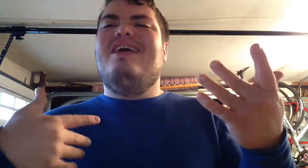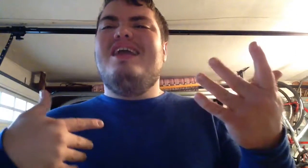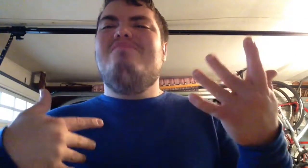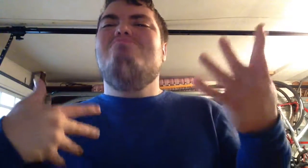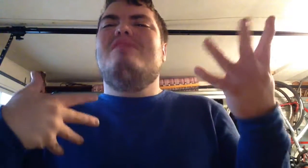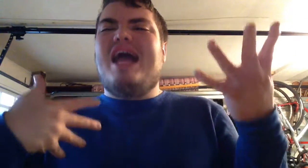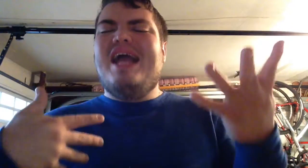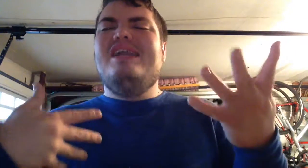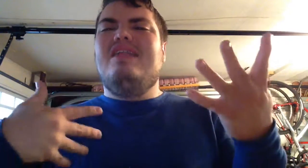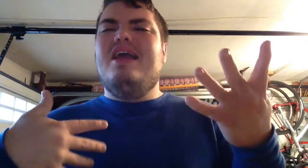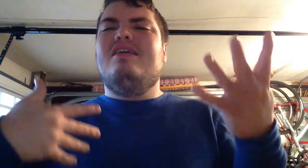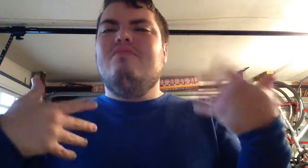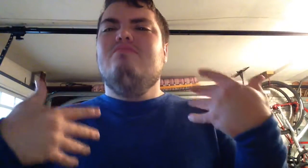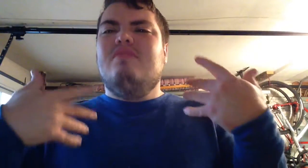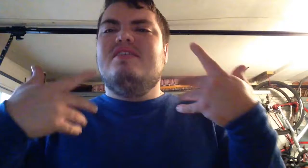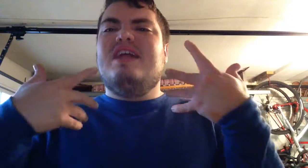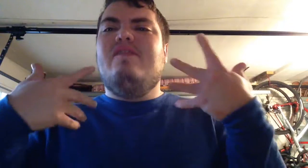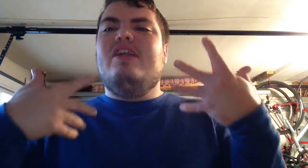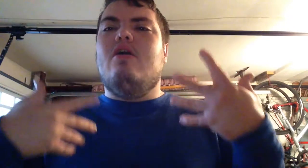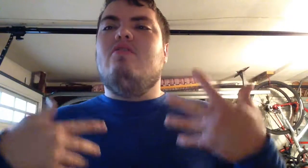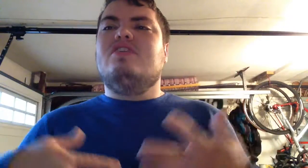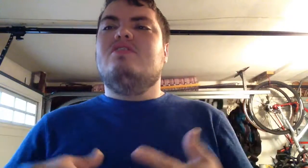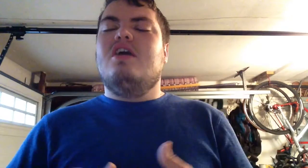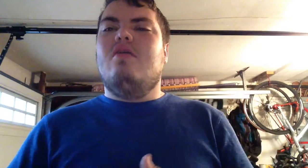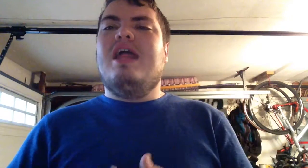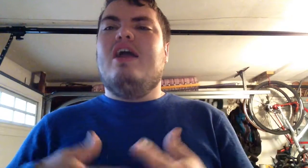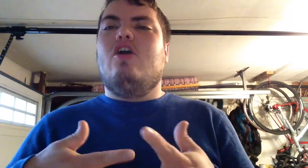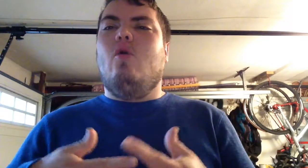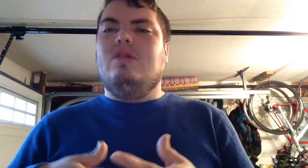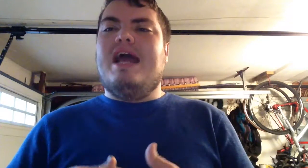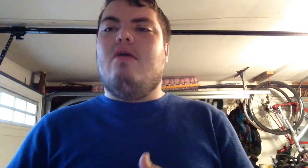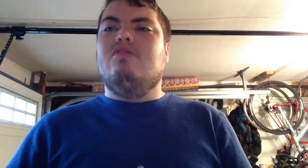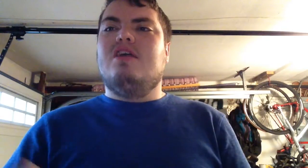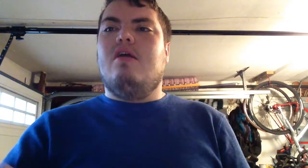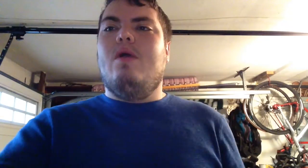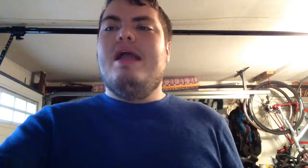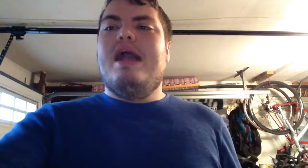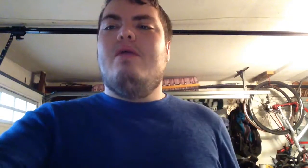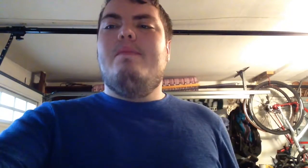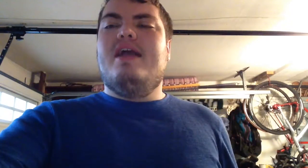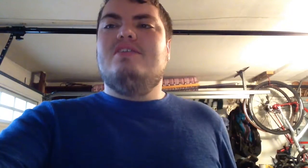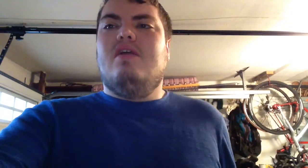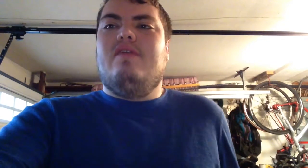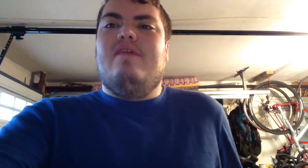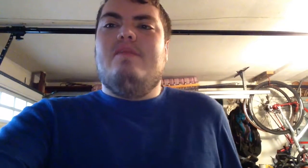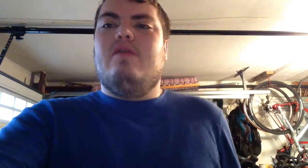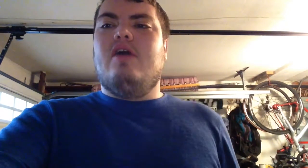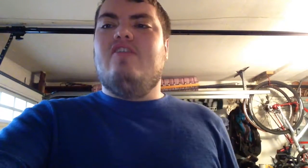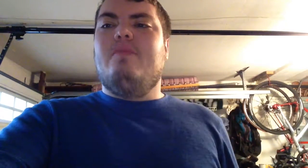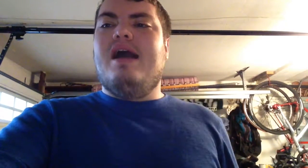like, kind of like stuffy nose. So, kind of cold now. So, anyway, big ass here. Give me your thoughts. Bye.